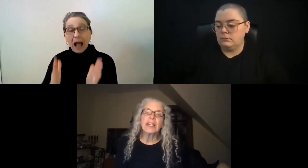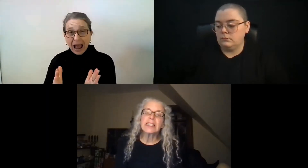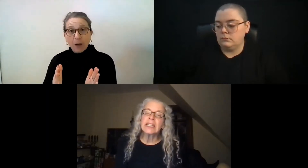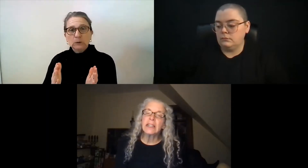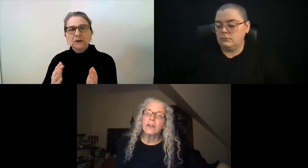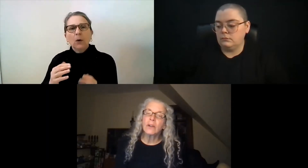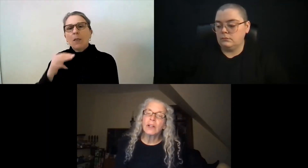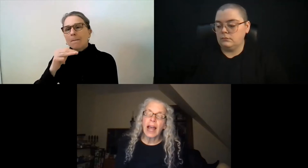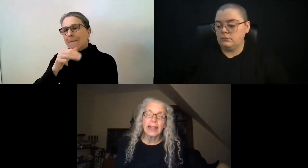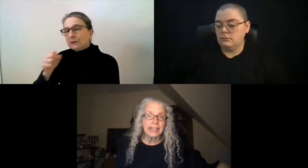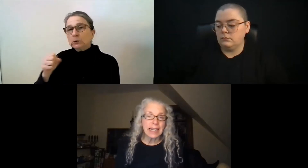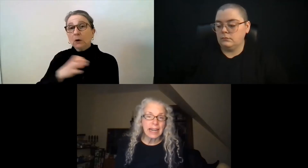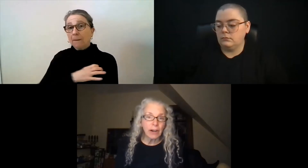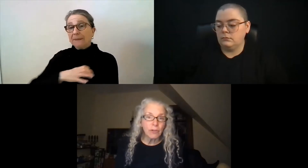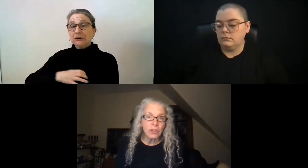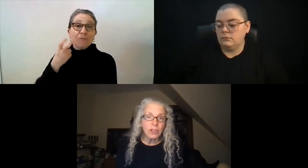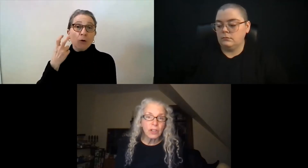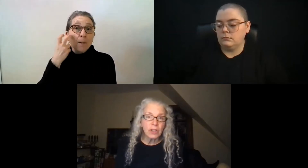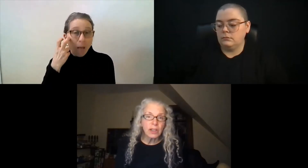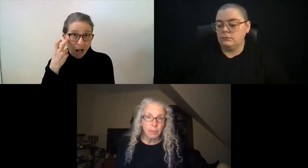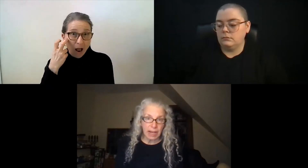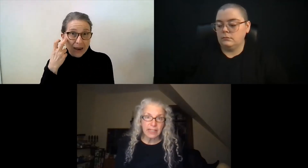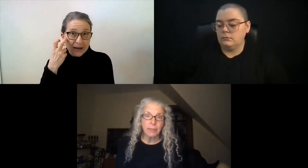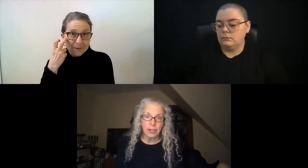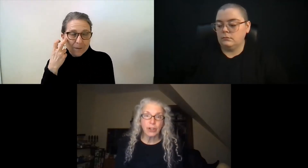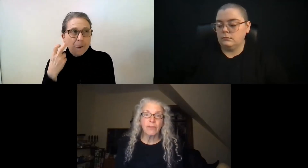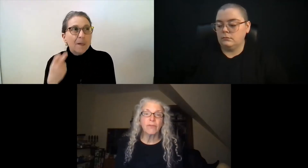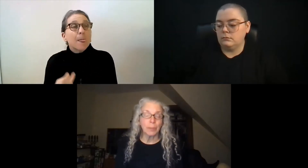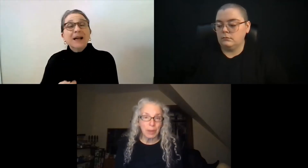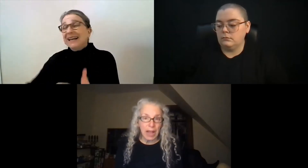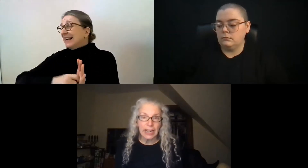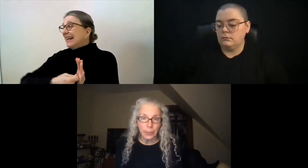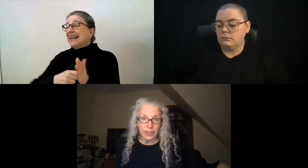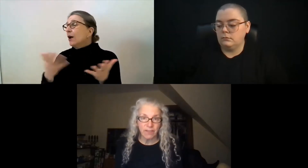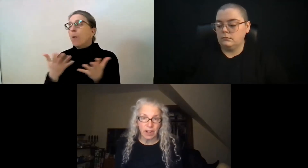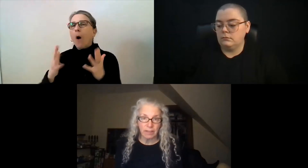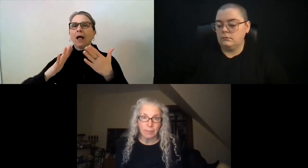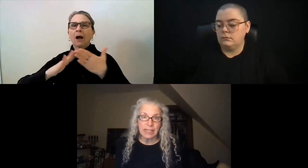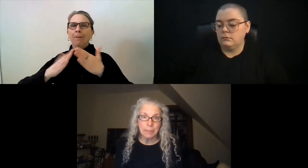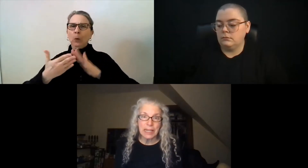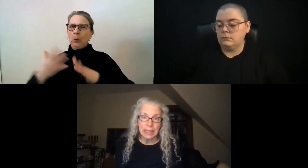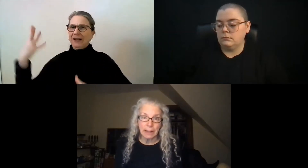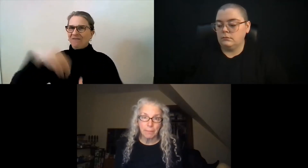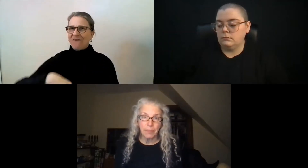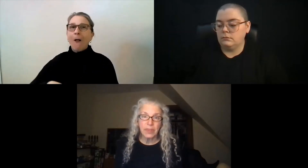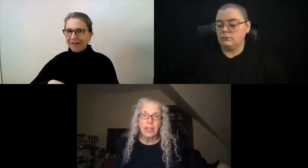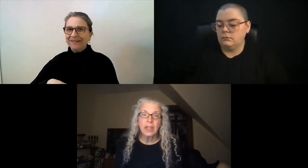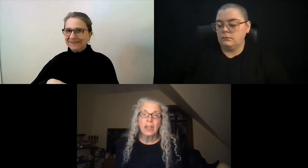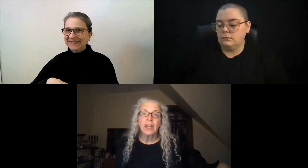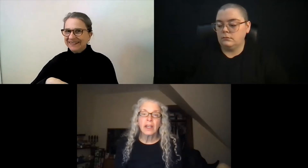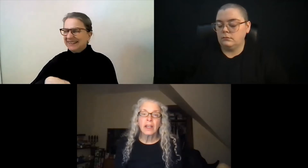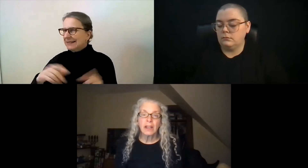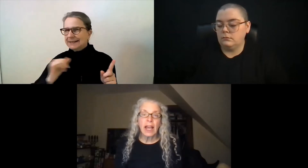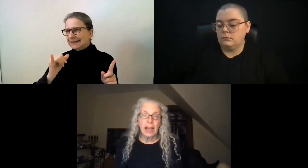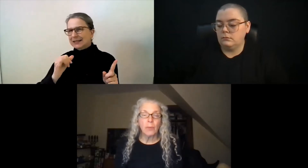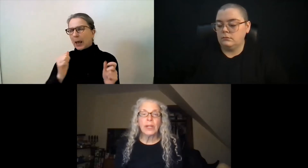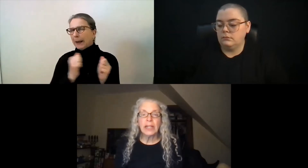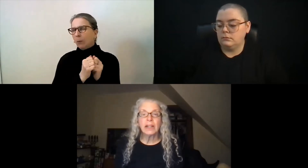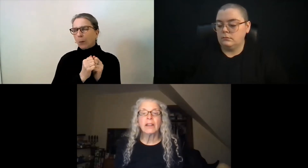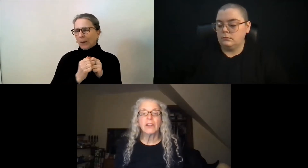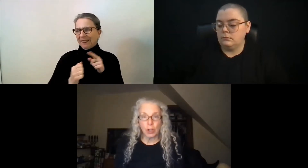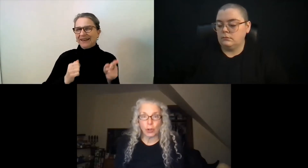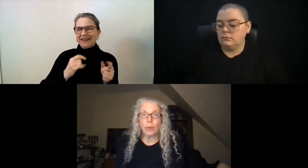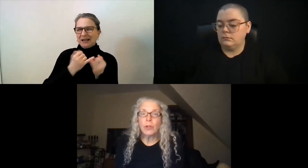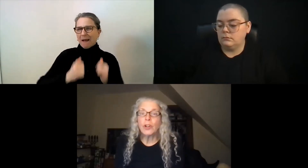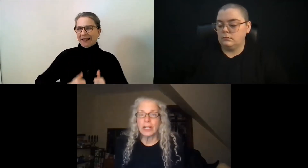did advocacy at the State House. The Mass Commission for the Blind was involved, MCB. And we